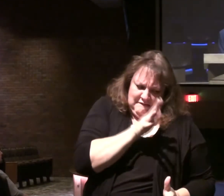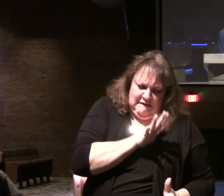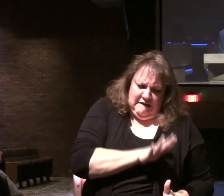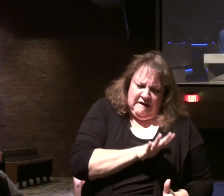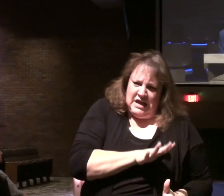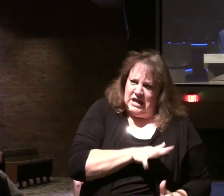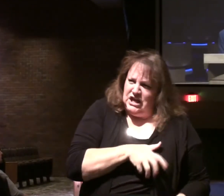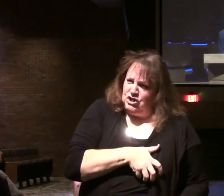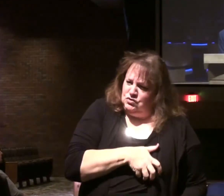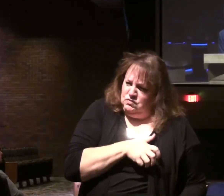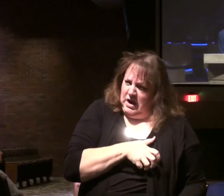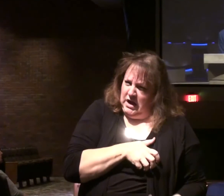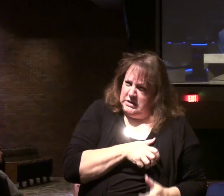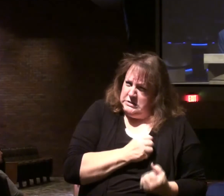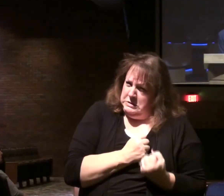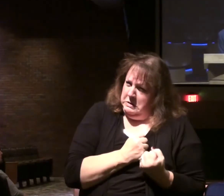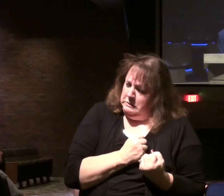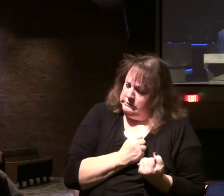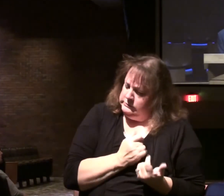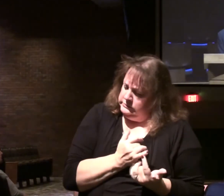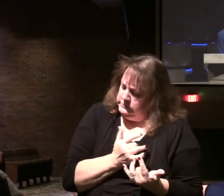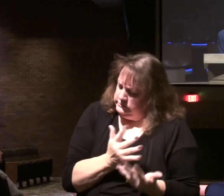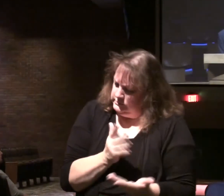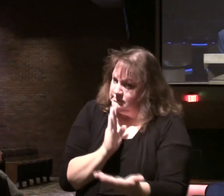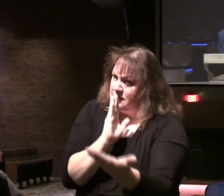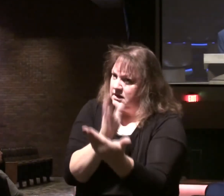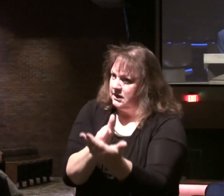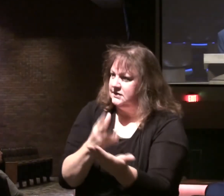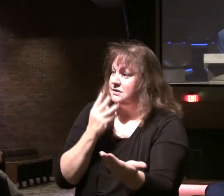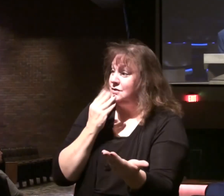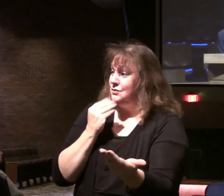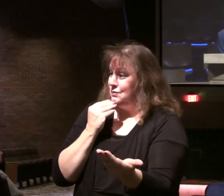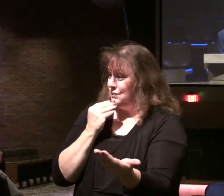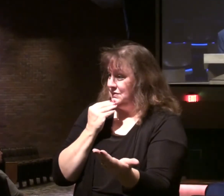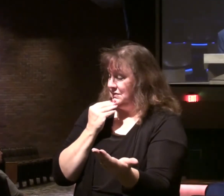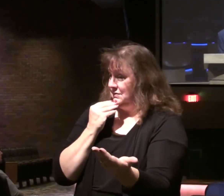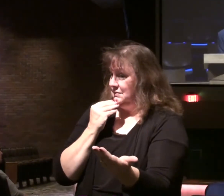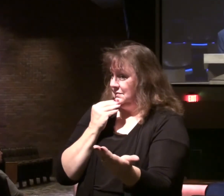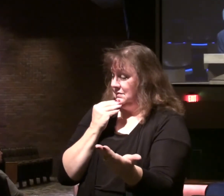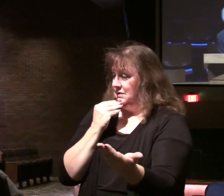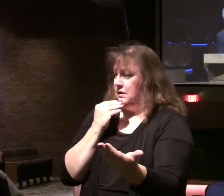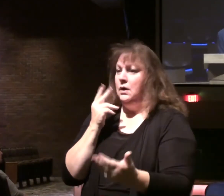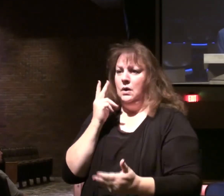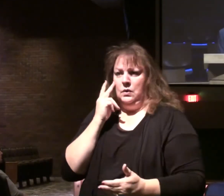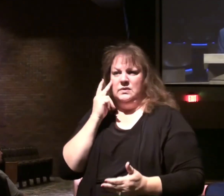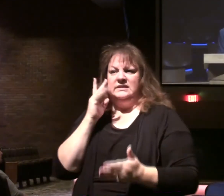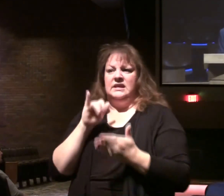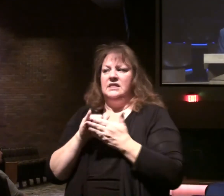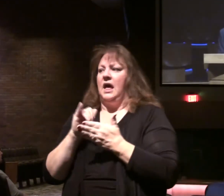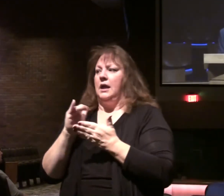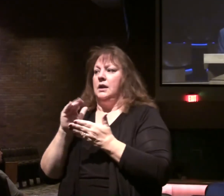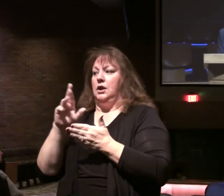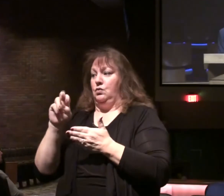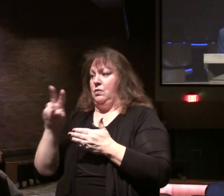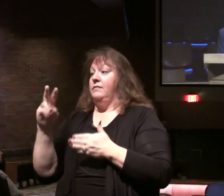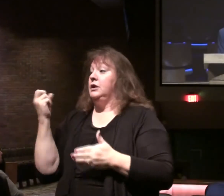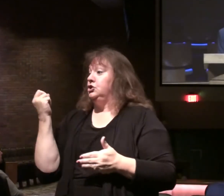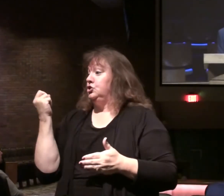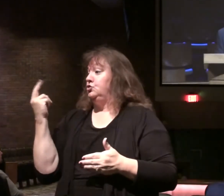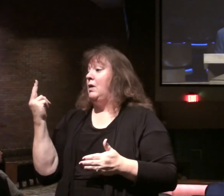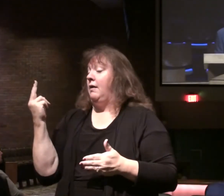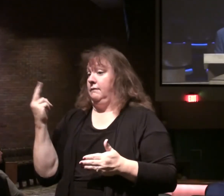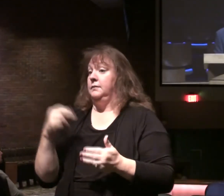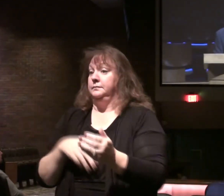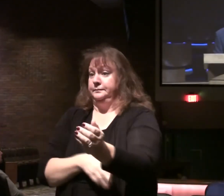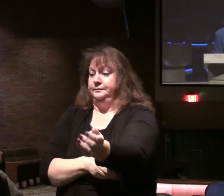greatest wrath against the Jews during this last three and a half year period. We'll see that in chapter 12 of